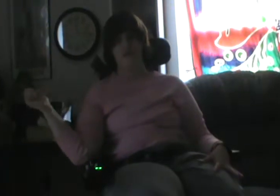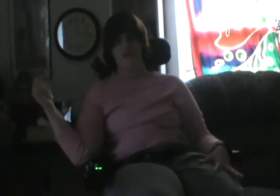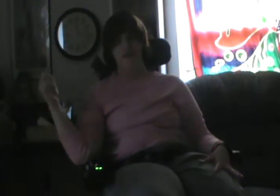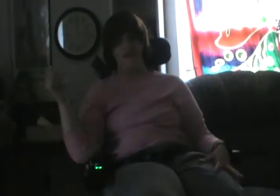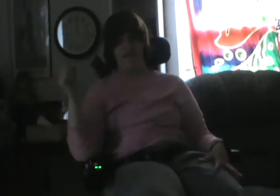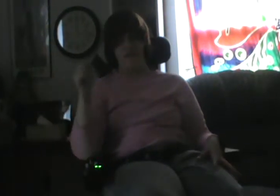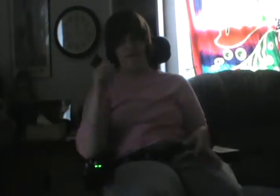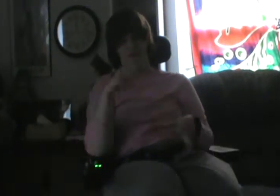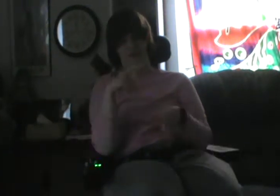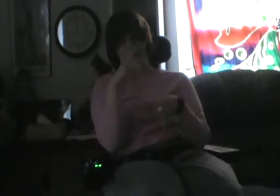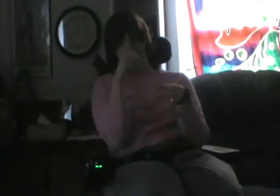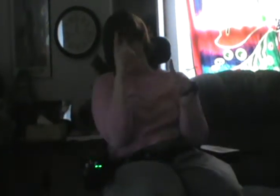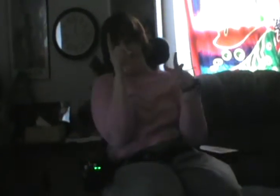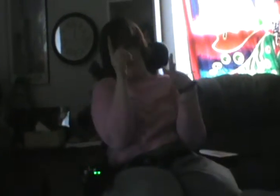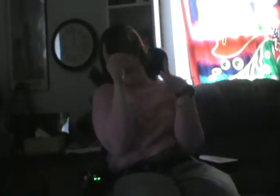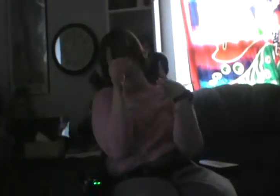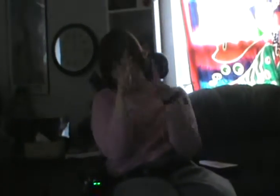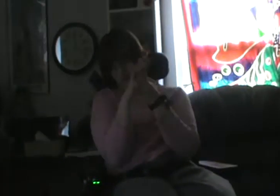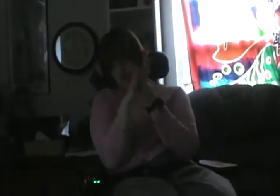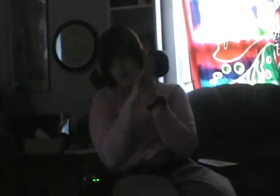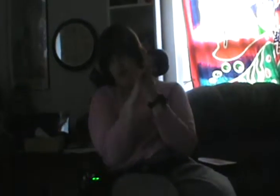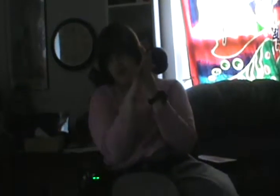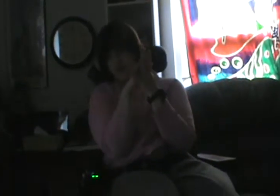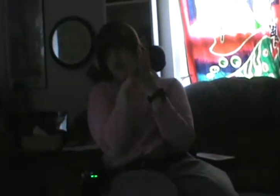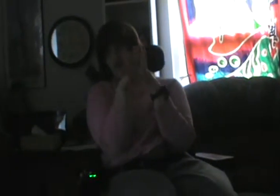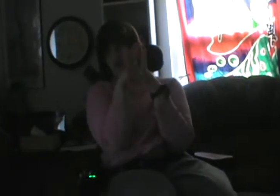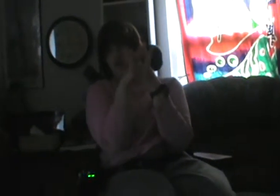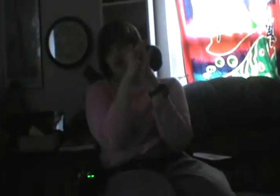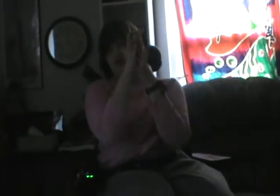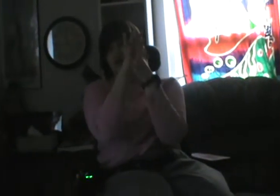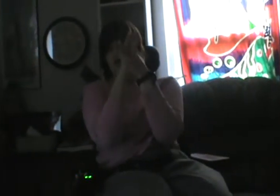Every night I think my looking stars.